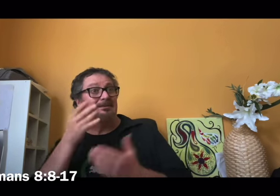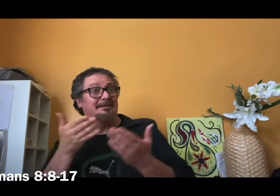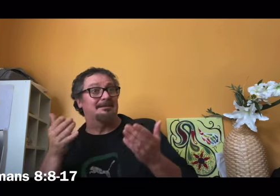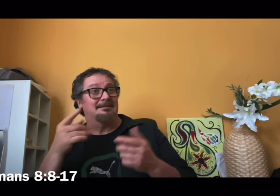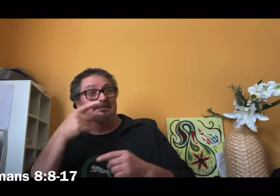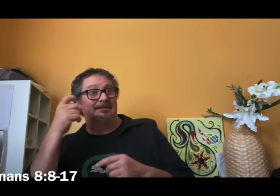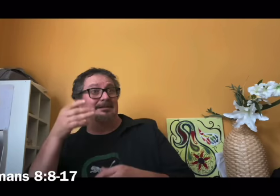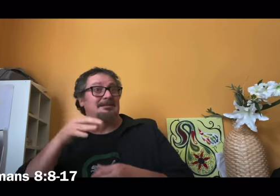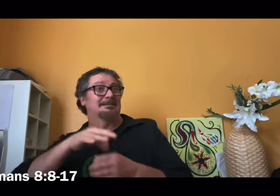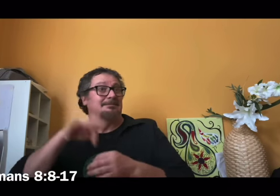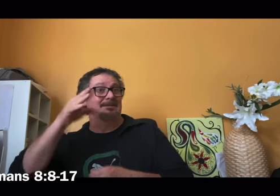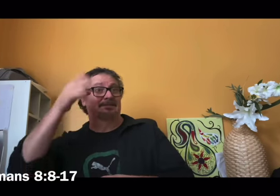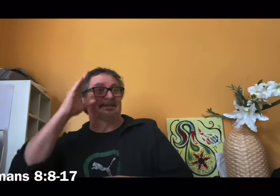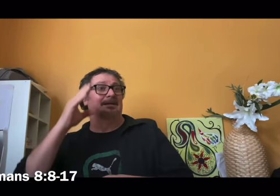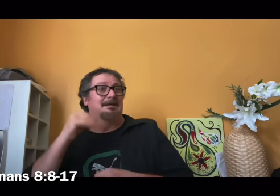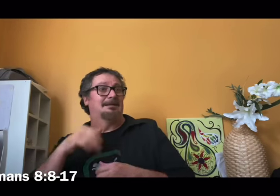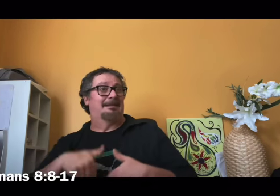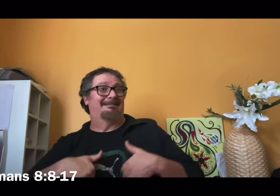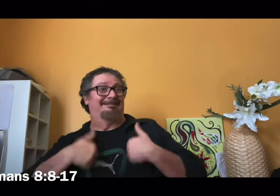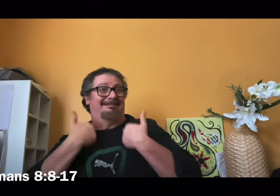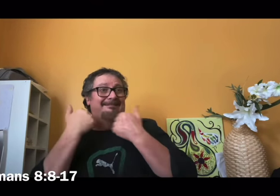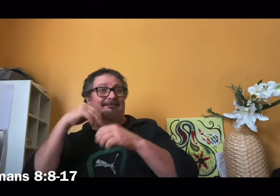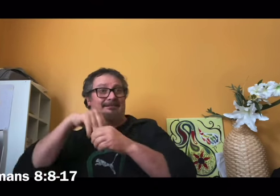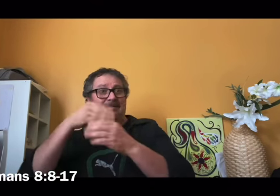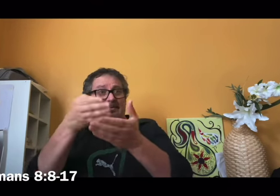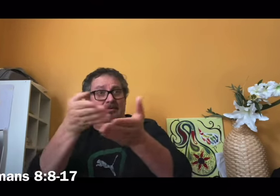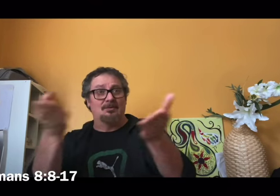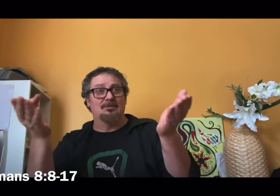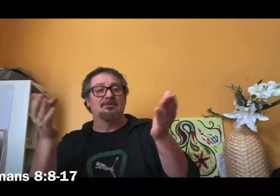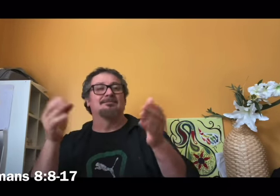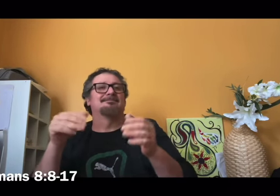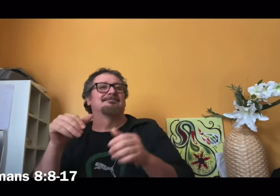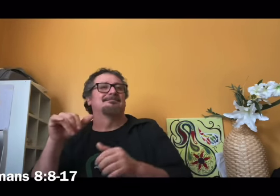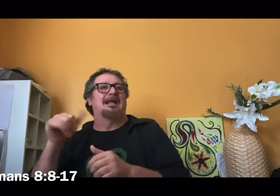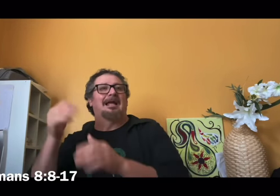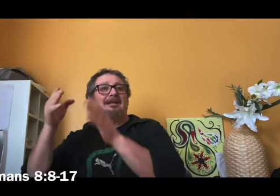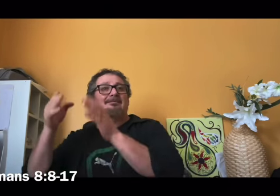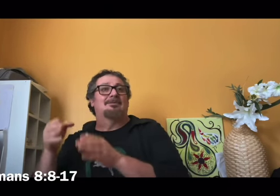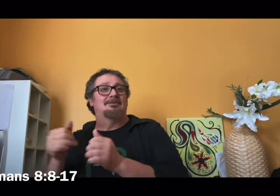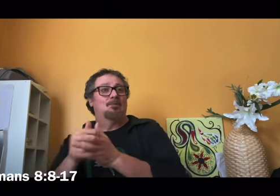spirit if only the spirit of God dwells in you